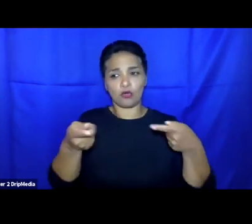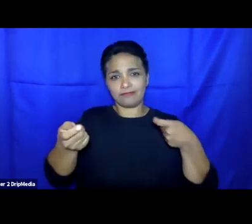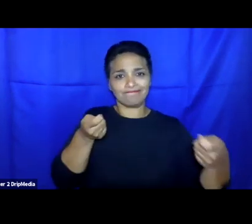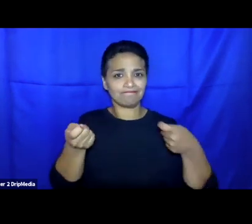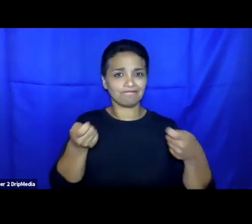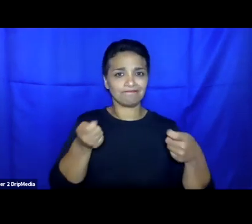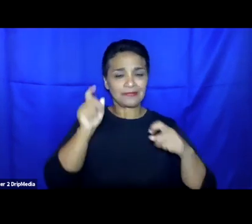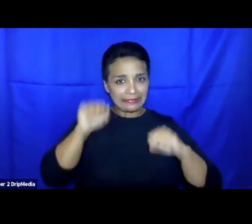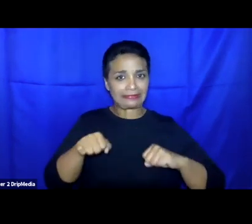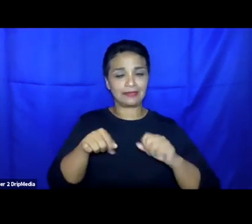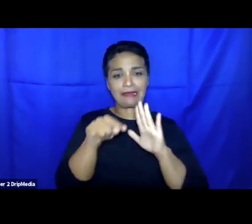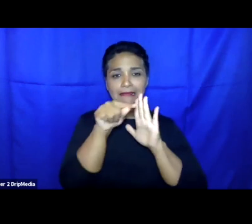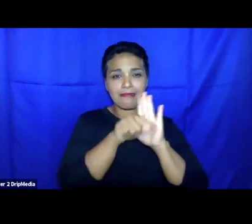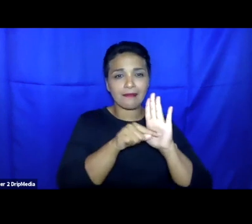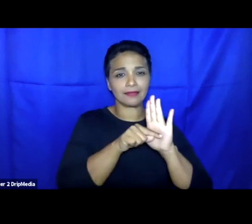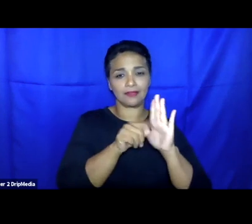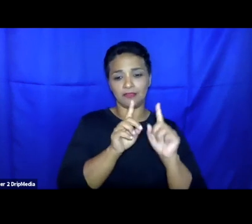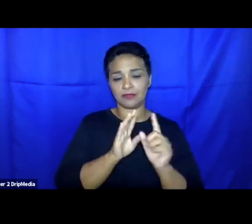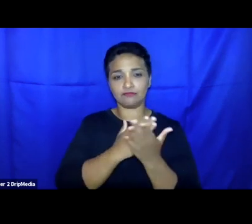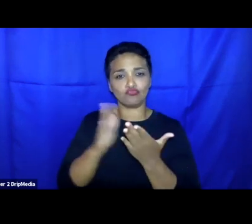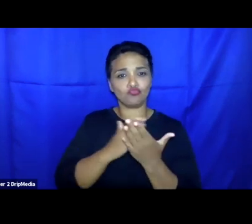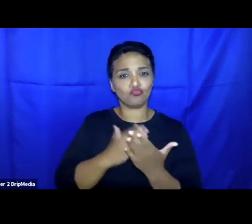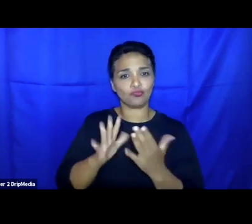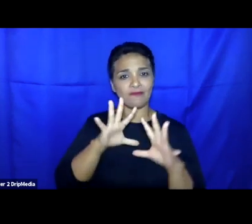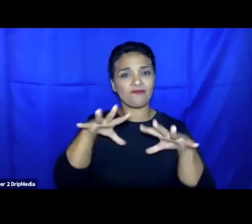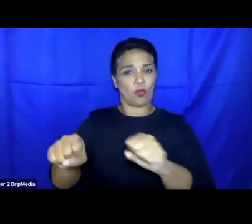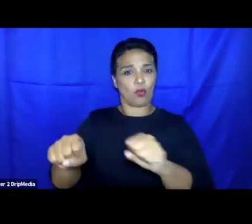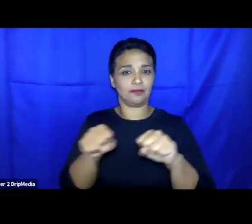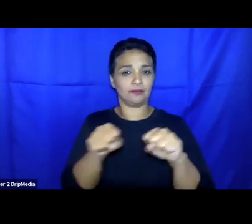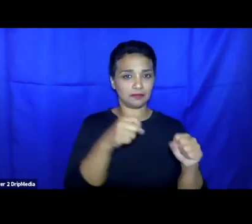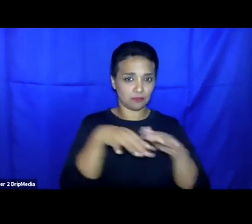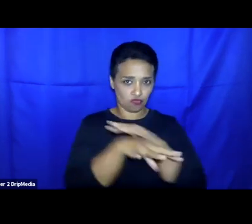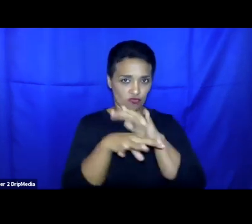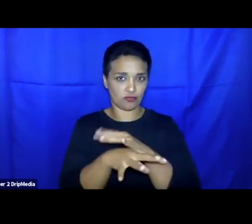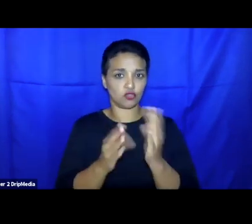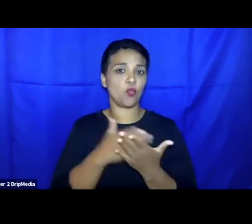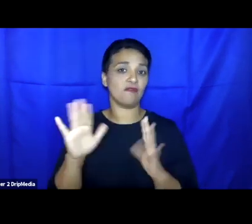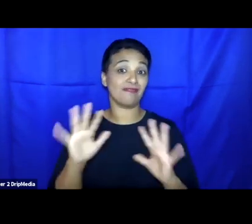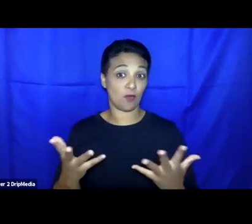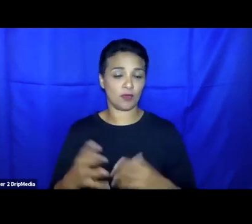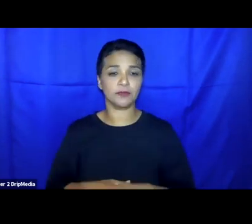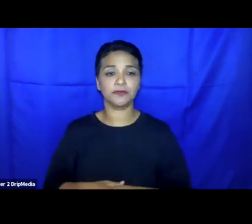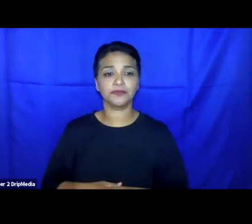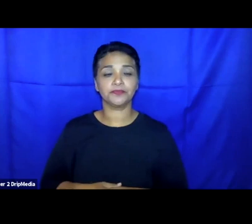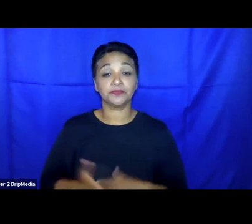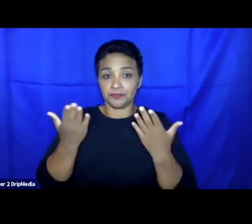the current trends towards containment. I would maybe like to give the floor to our three speakers,